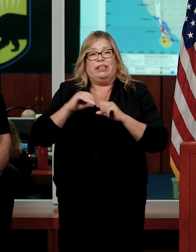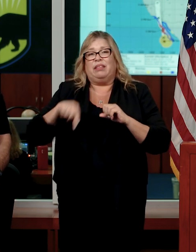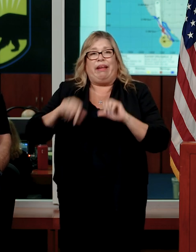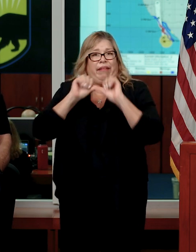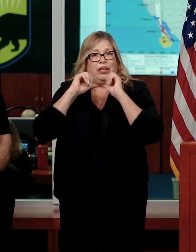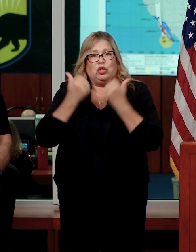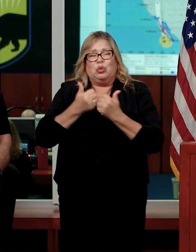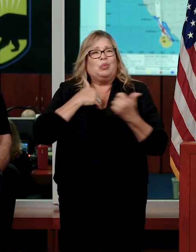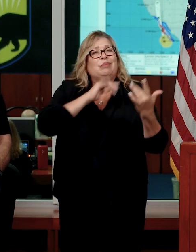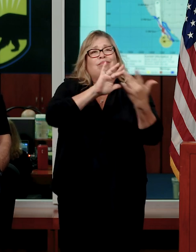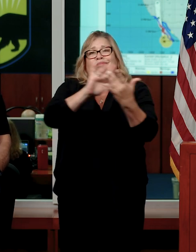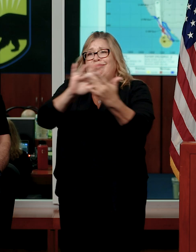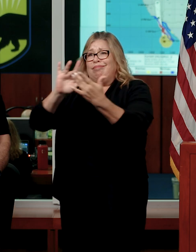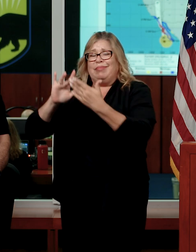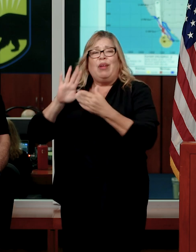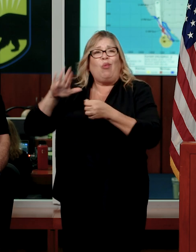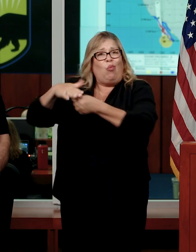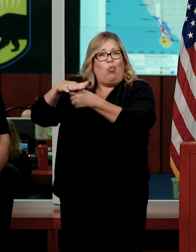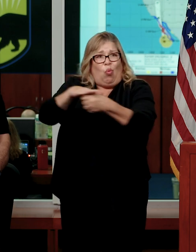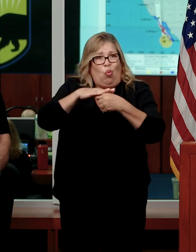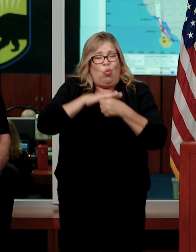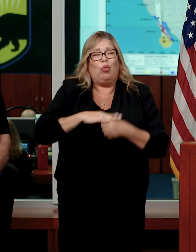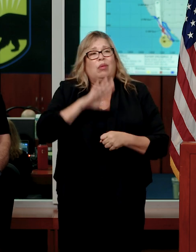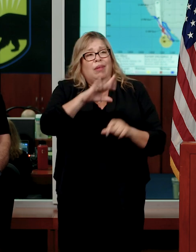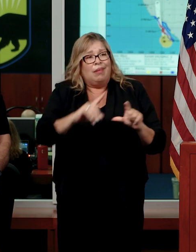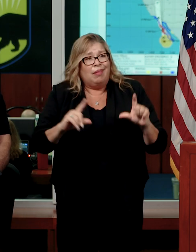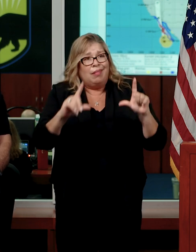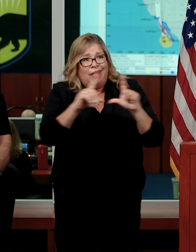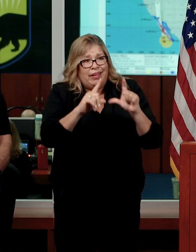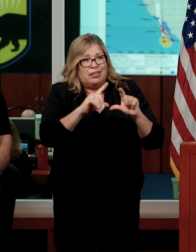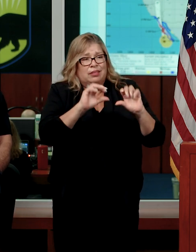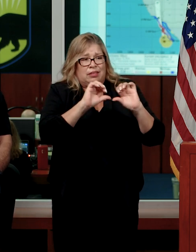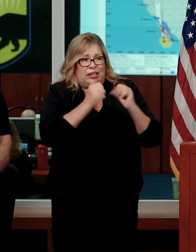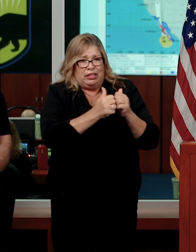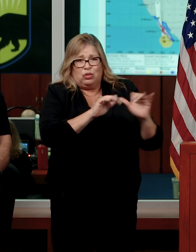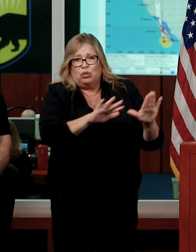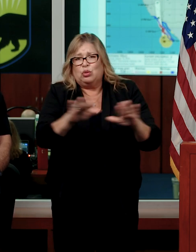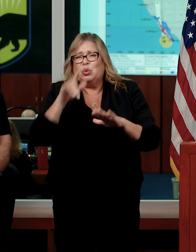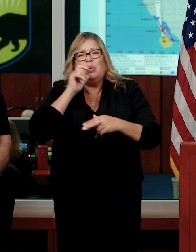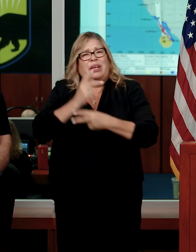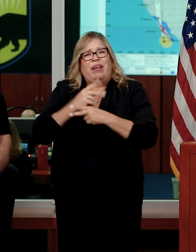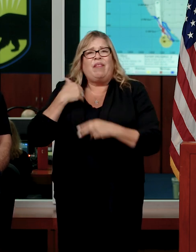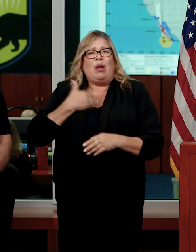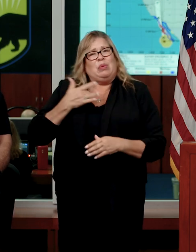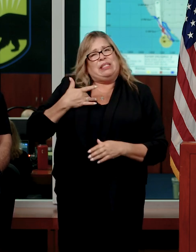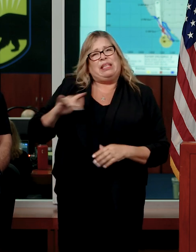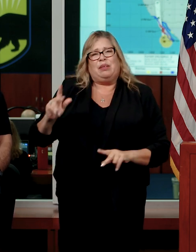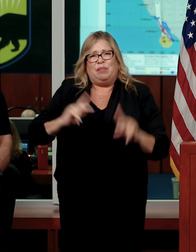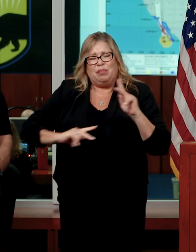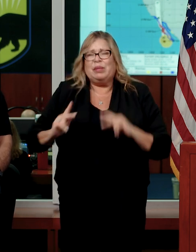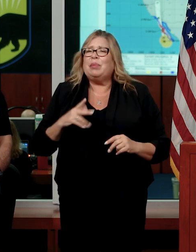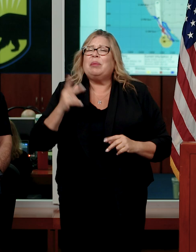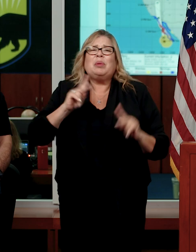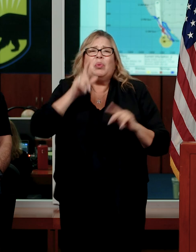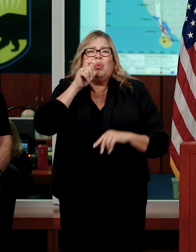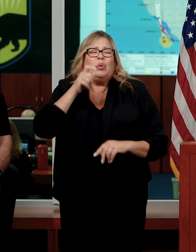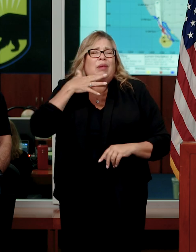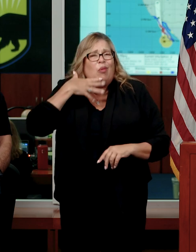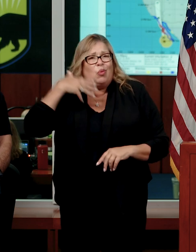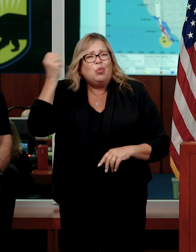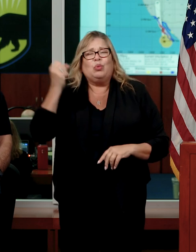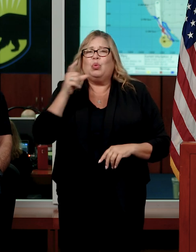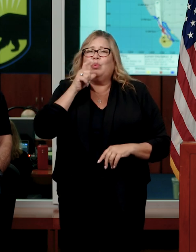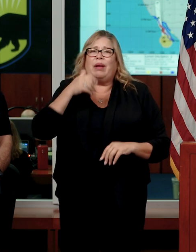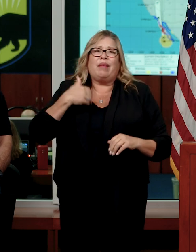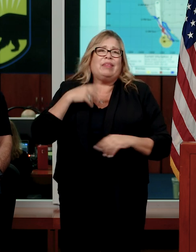out to local partners, to our licensed settings, caring for some of our most vulnerable, those with disabilities, our elders, those